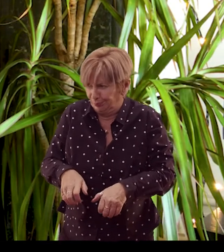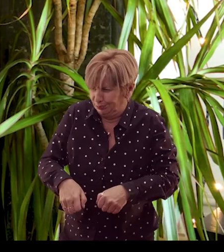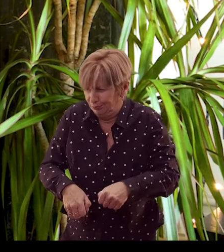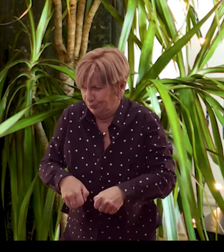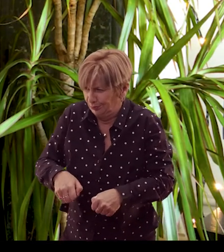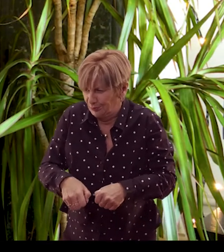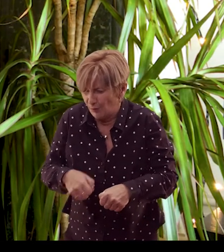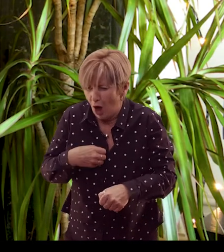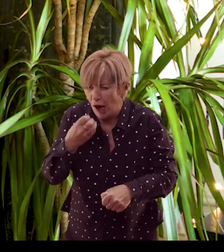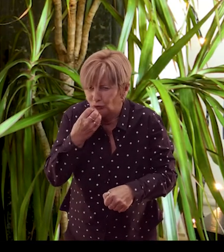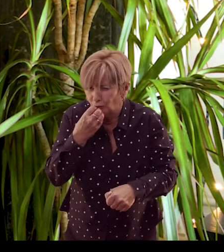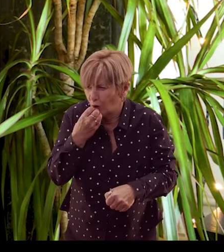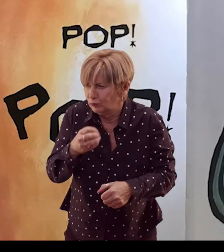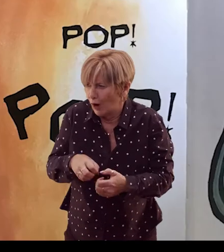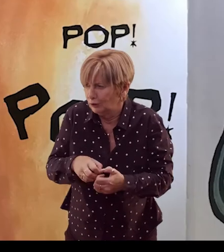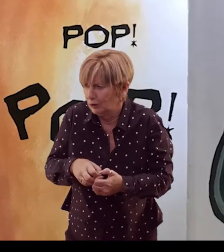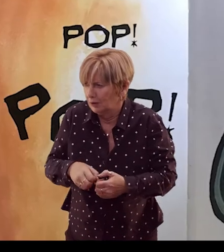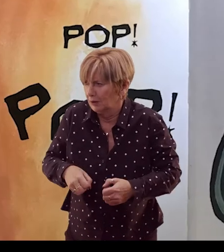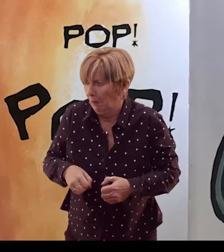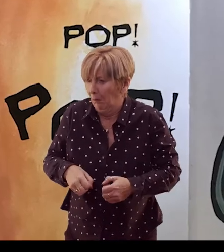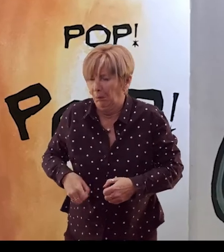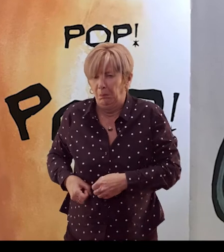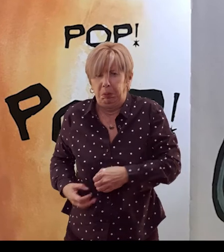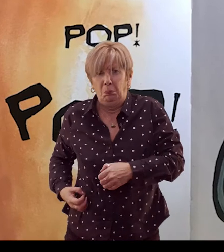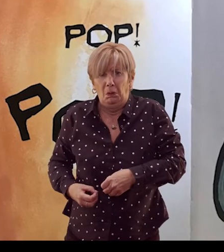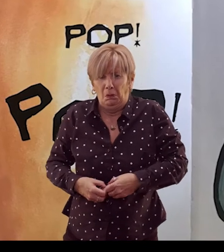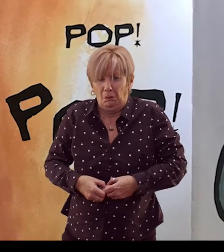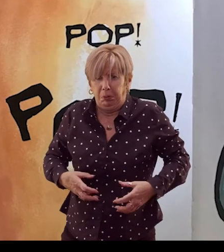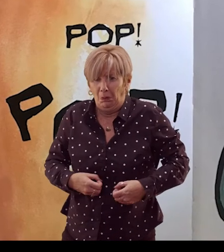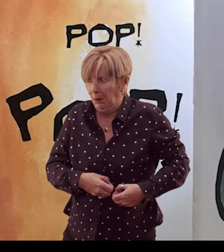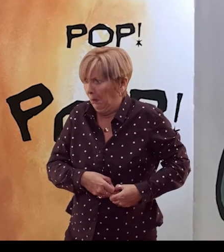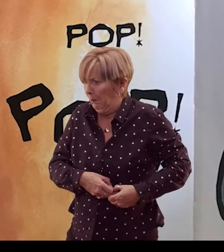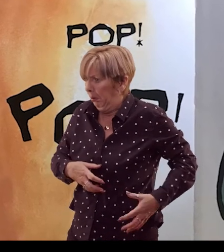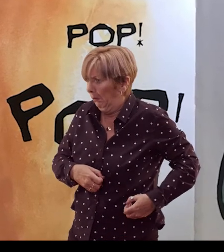of a leafy bush and pop! His coat burst open.